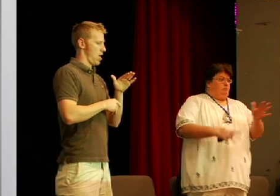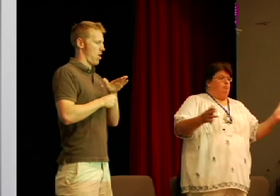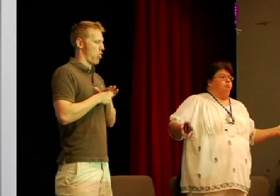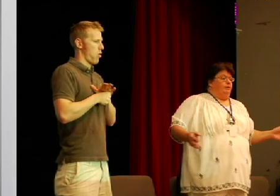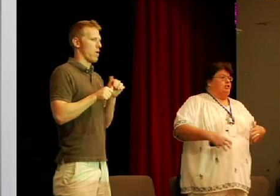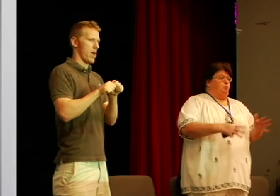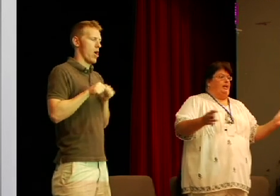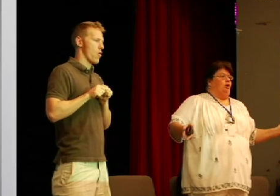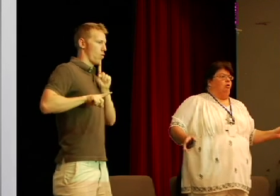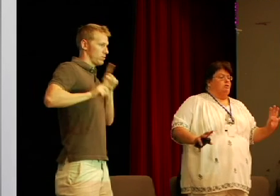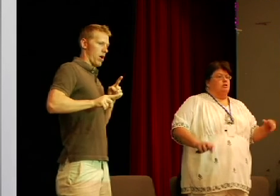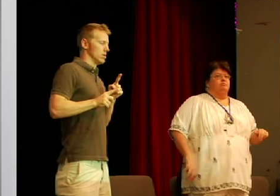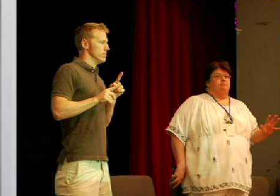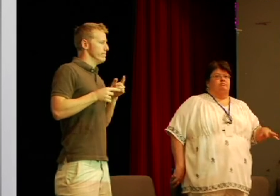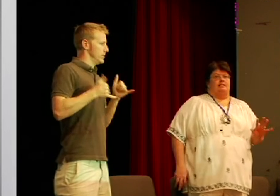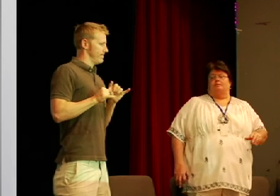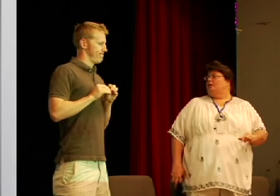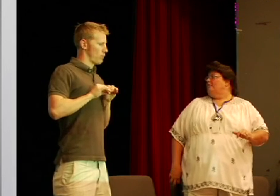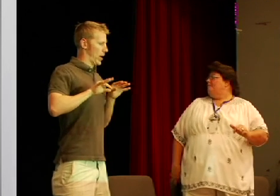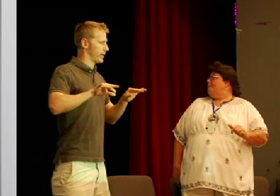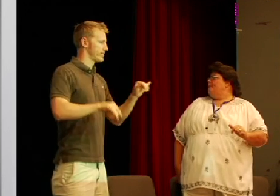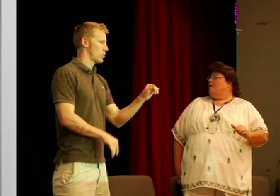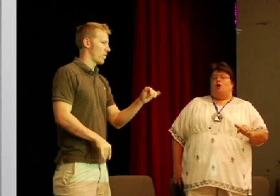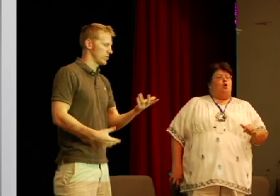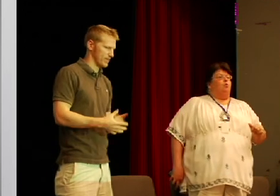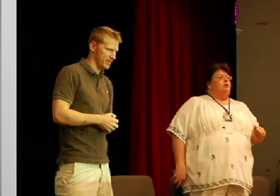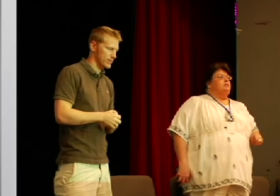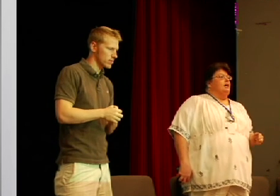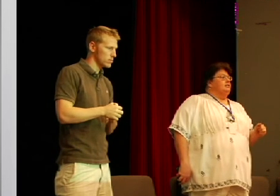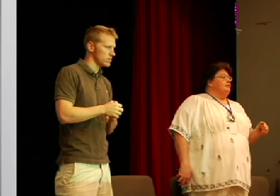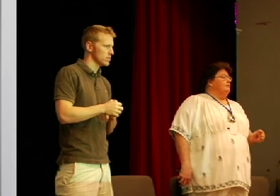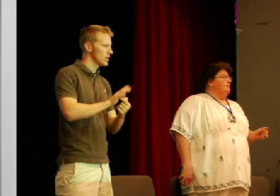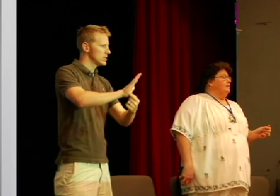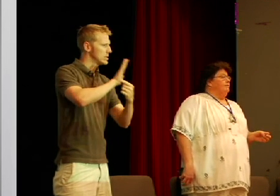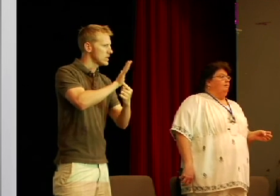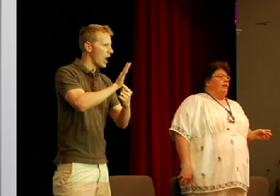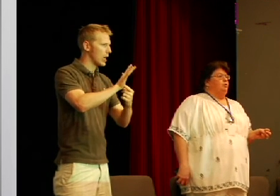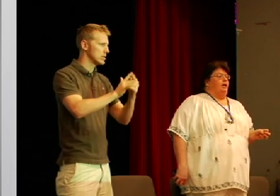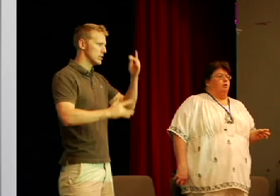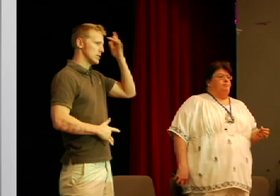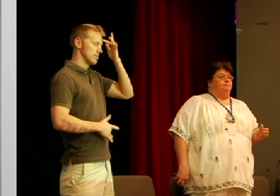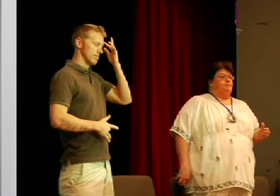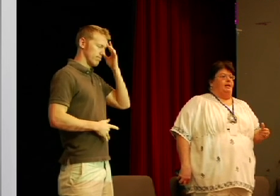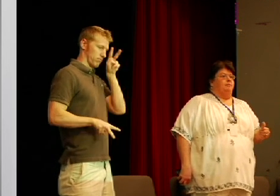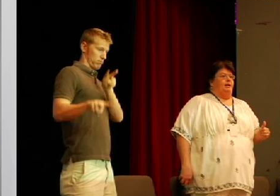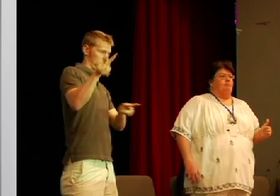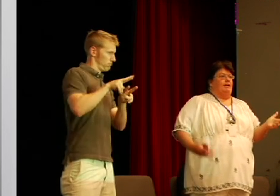it's spreading all over so that's simple enough what are the signs and symptoms of H1N1 anybody got